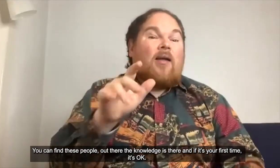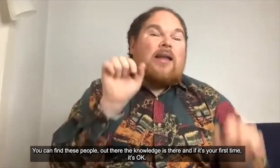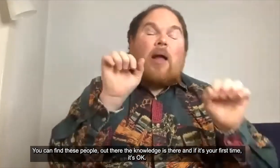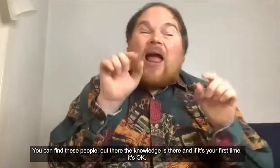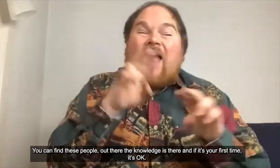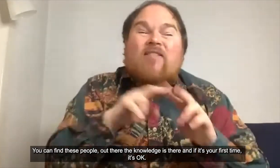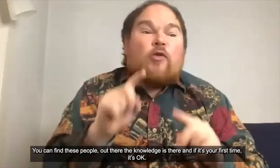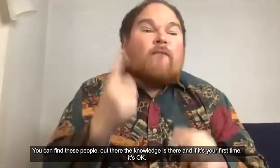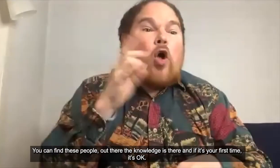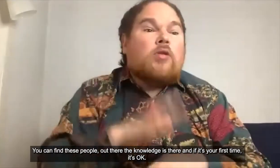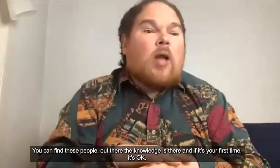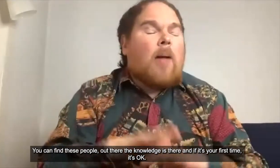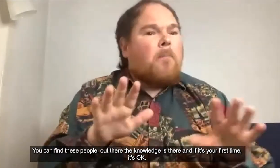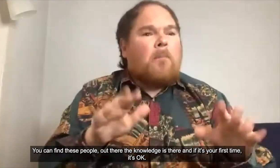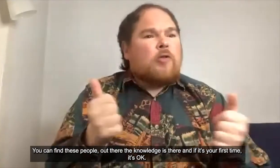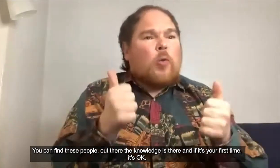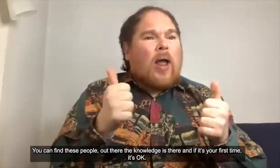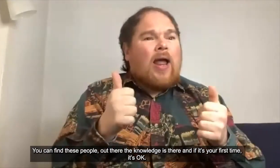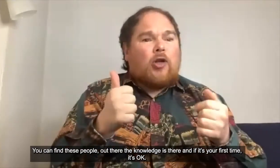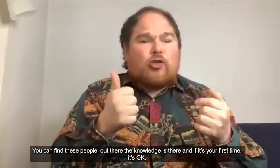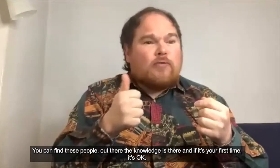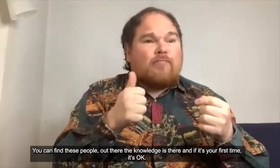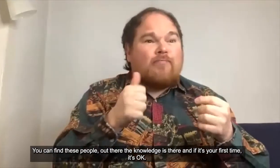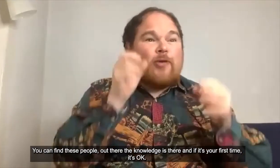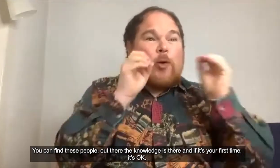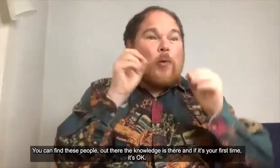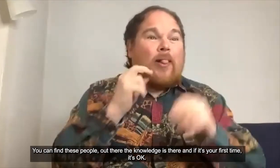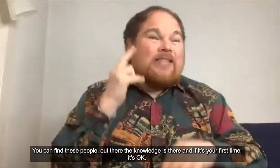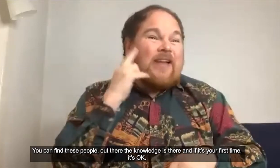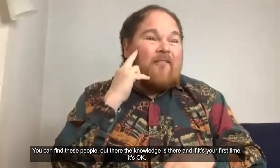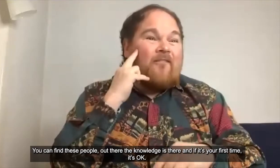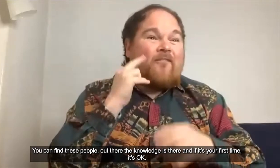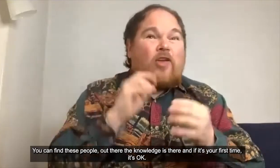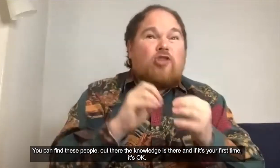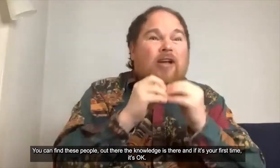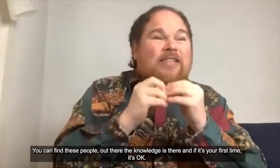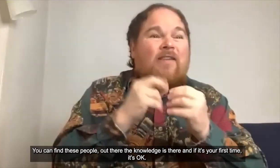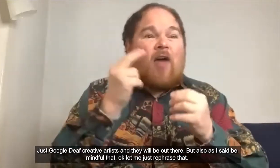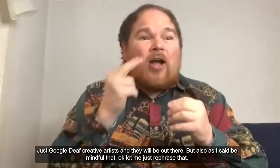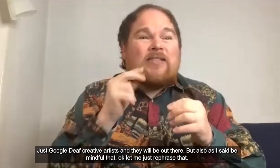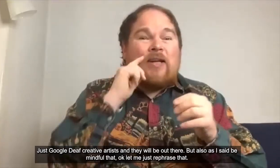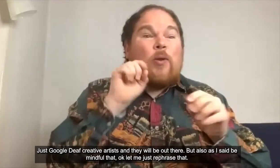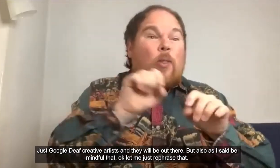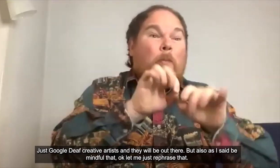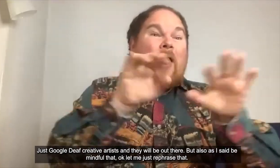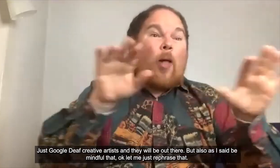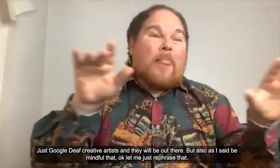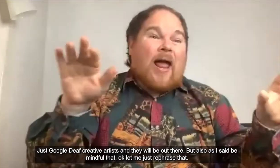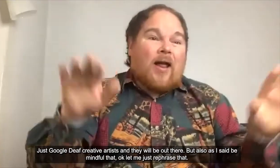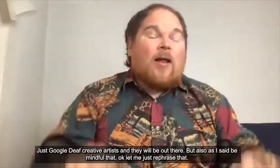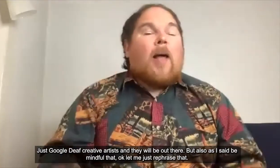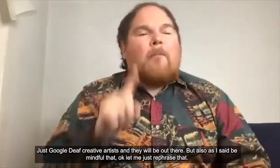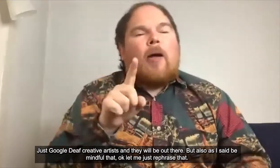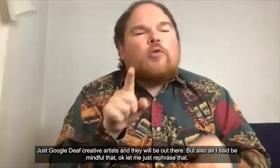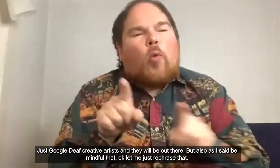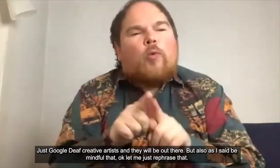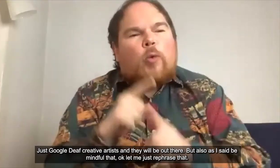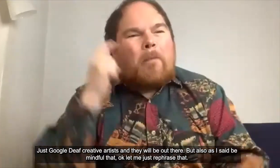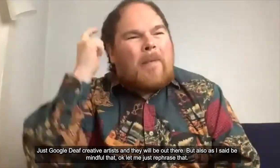knowledge is there and if it's your first time it's okay just google deaf creative artists and they will be out there